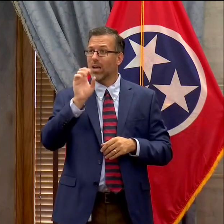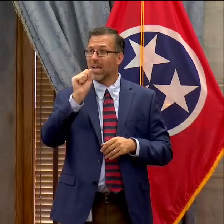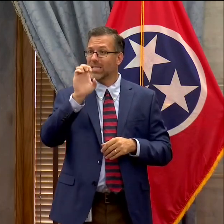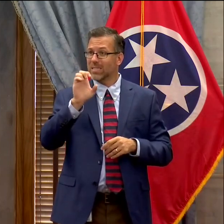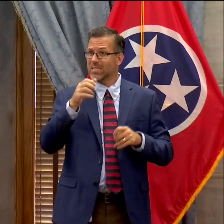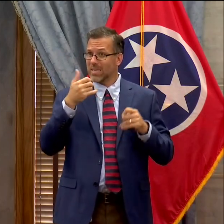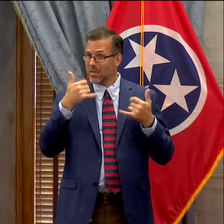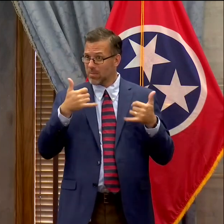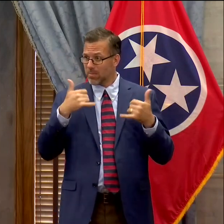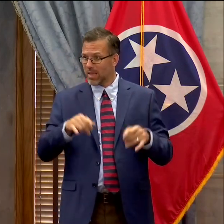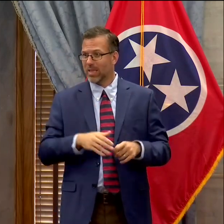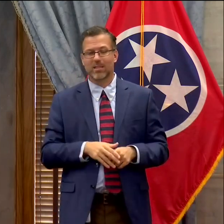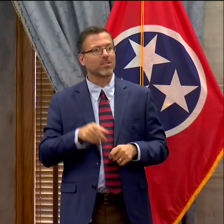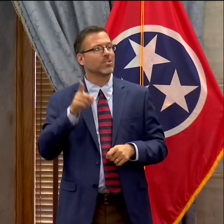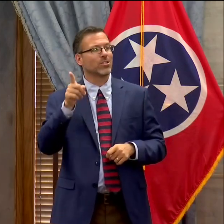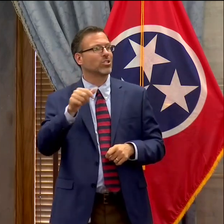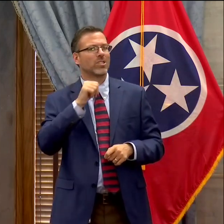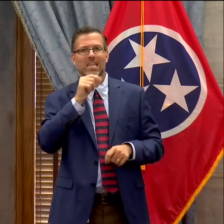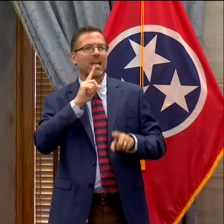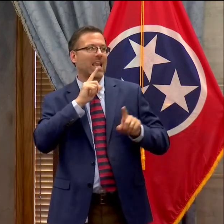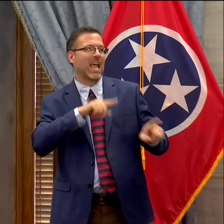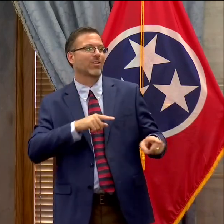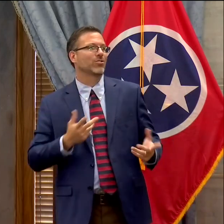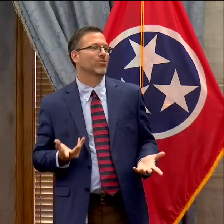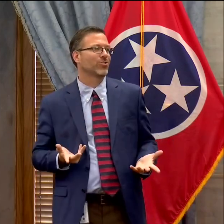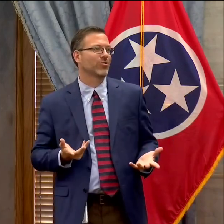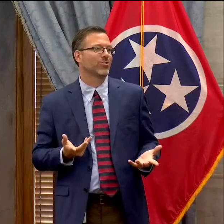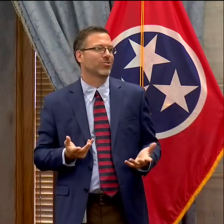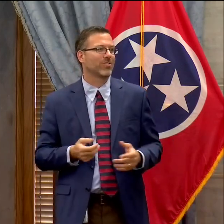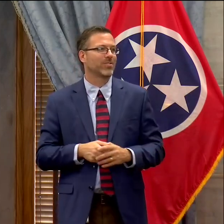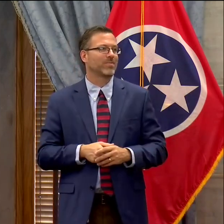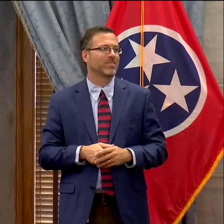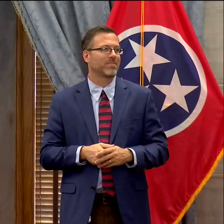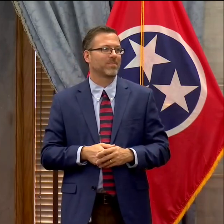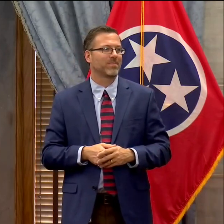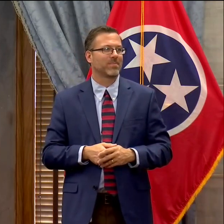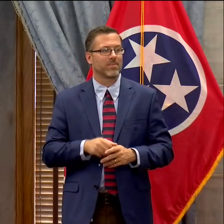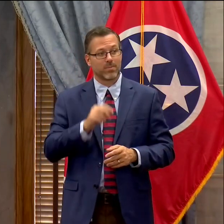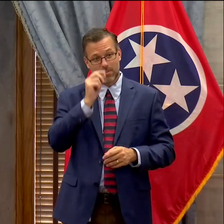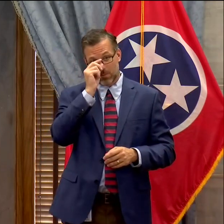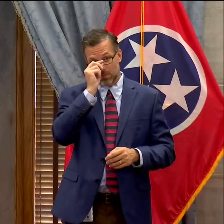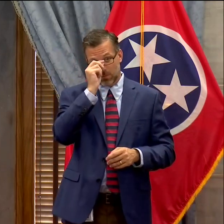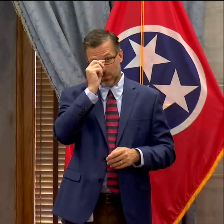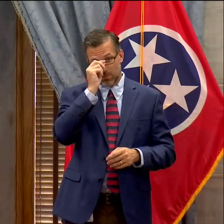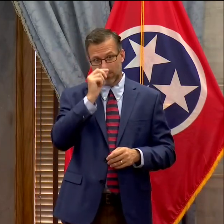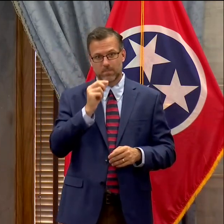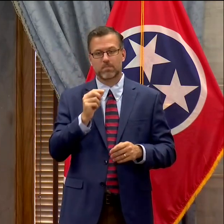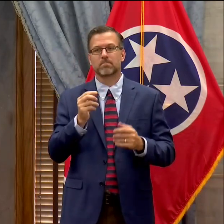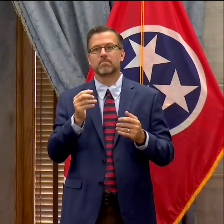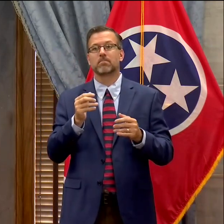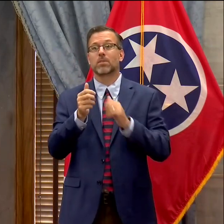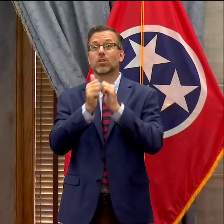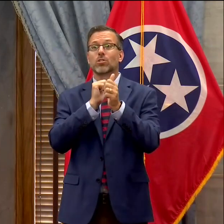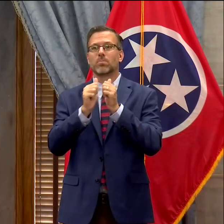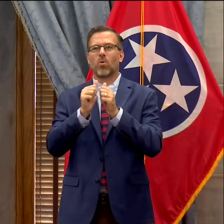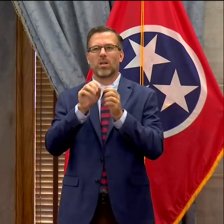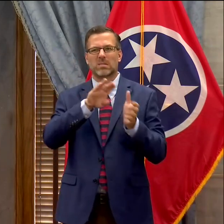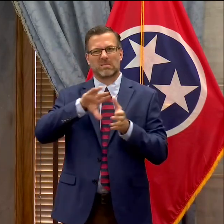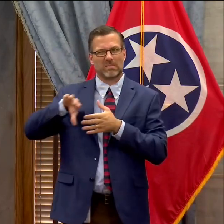going to play? Yeah, she didn't have an answer for that at the time we had that conversation. On a very much different note, if I may,